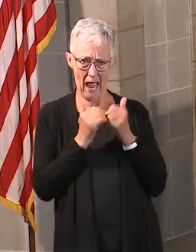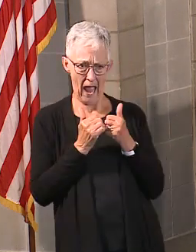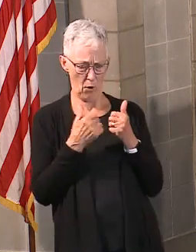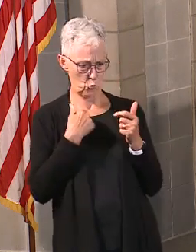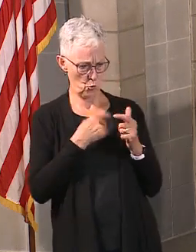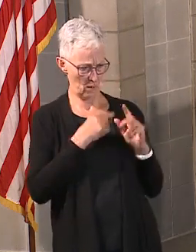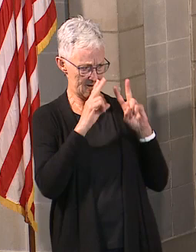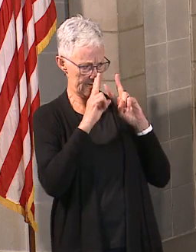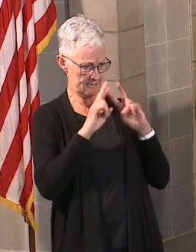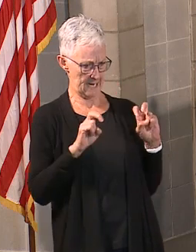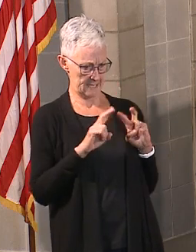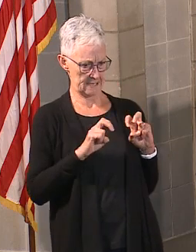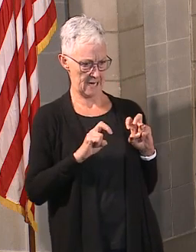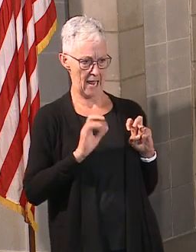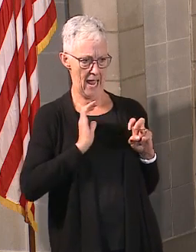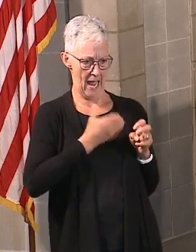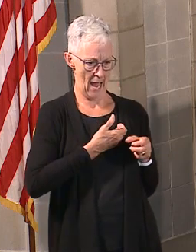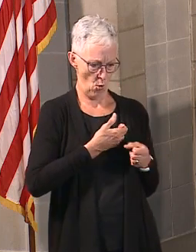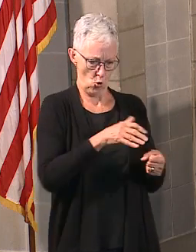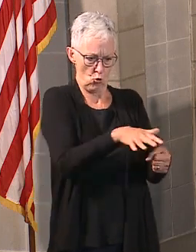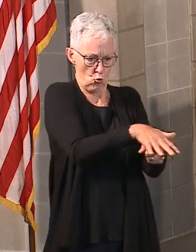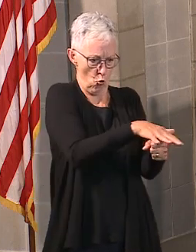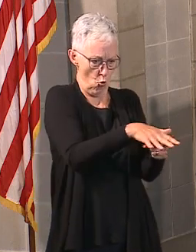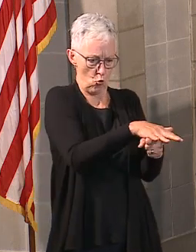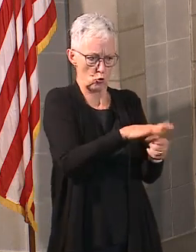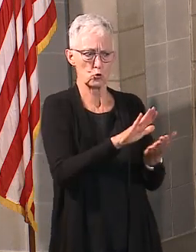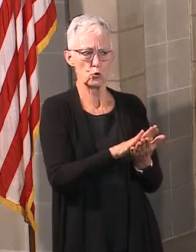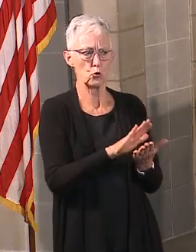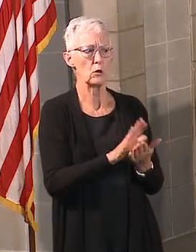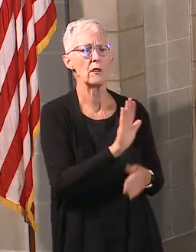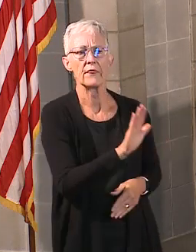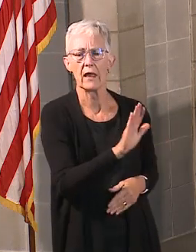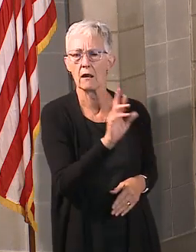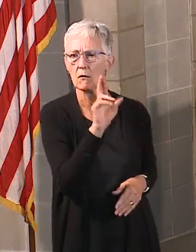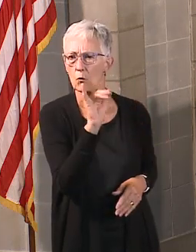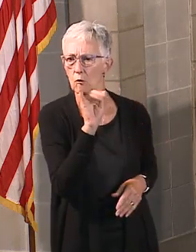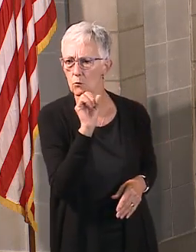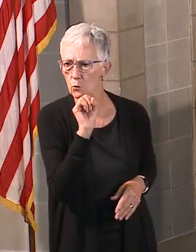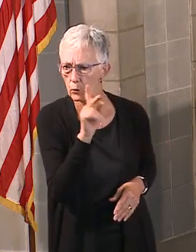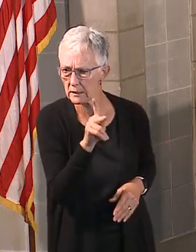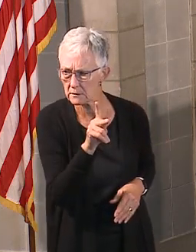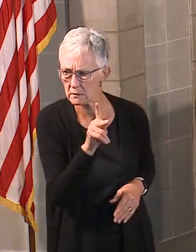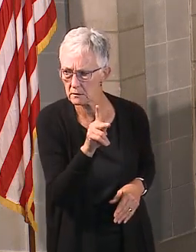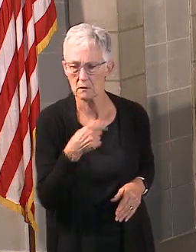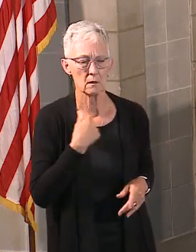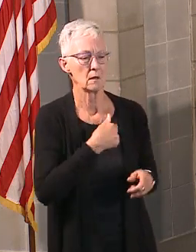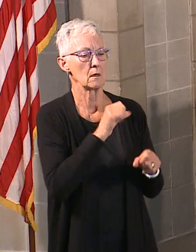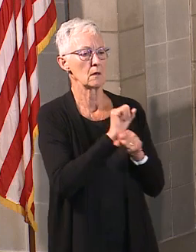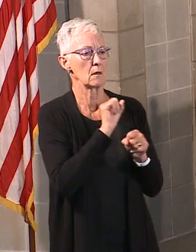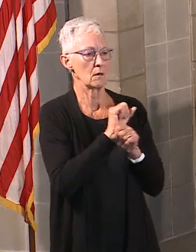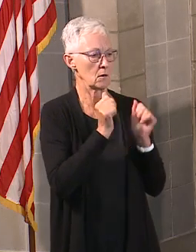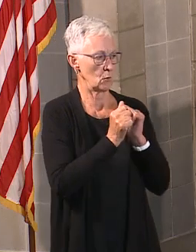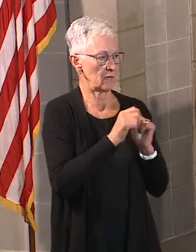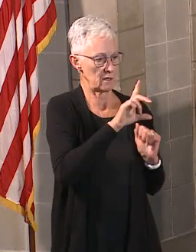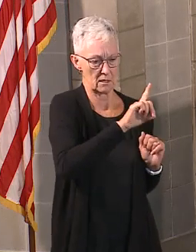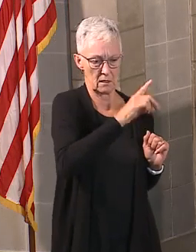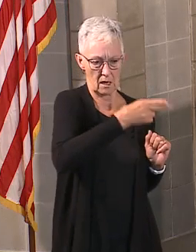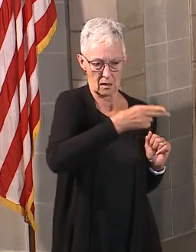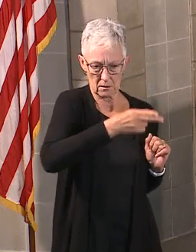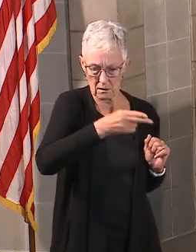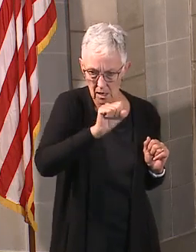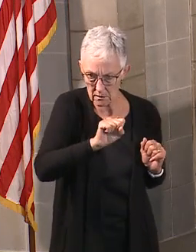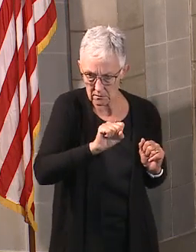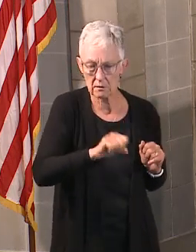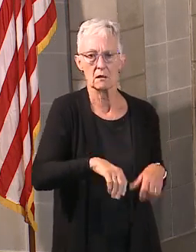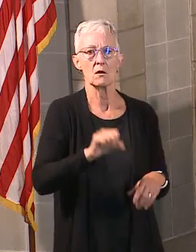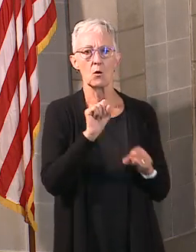that to the public? And so working with DHHS, working with local health directors, certainly the governor's phases, as